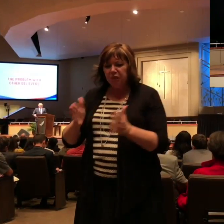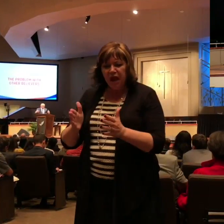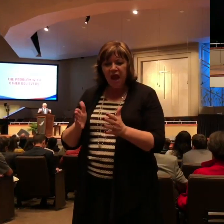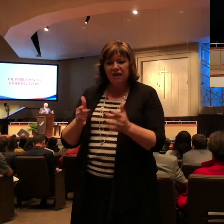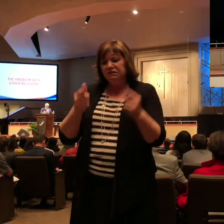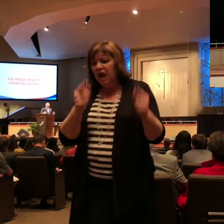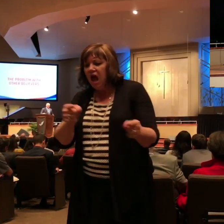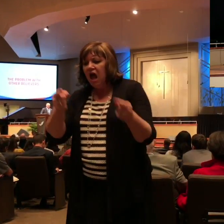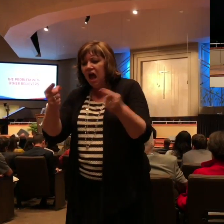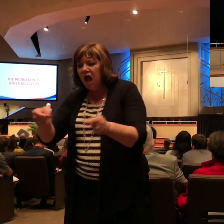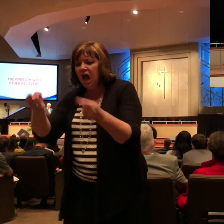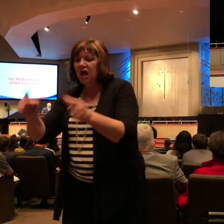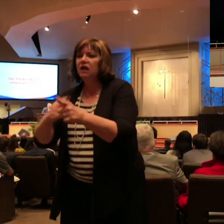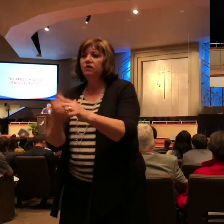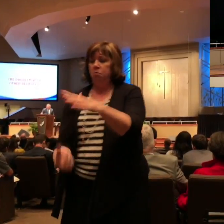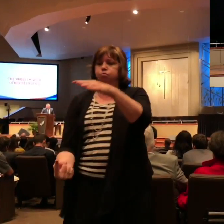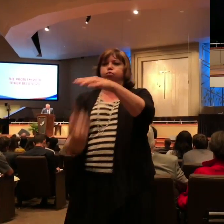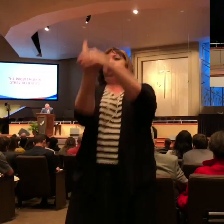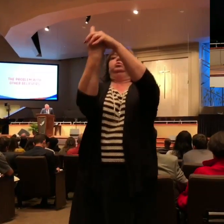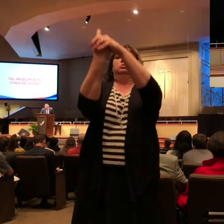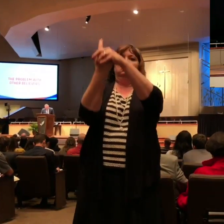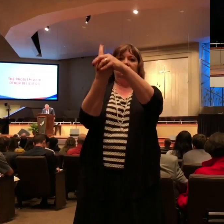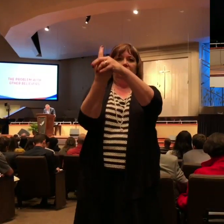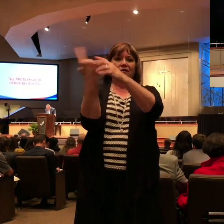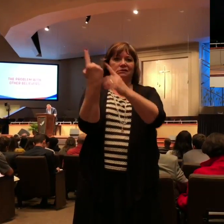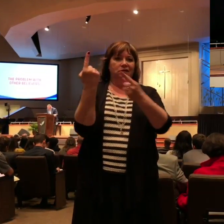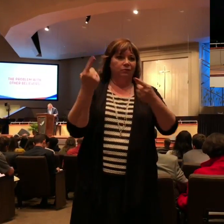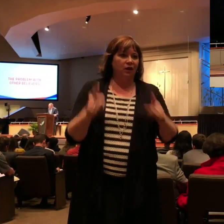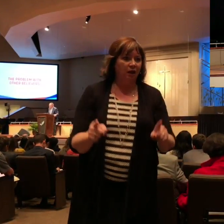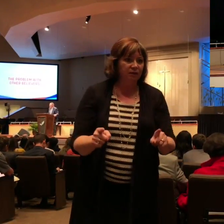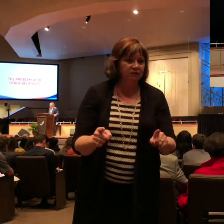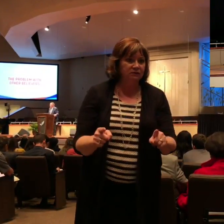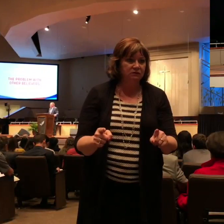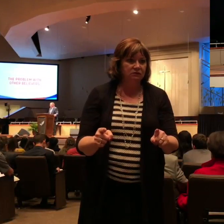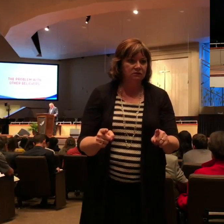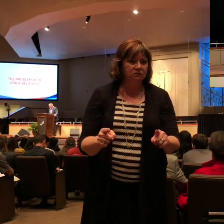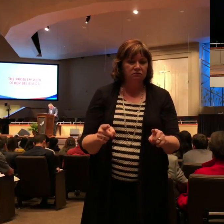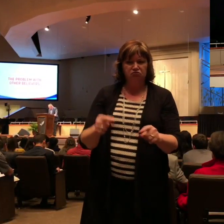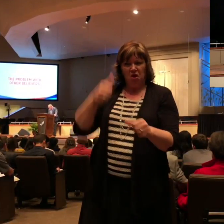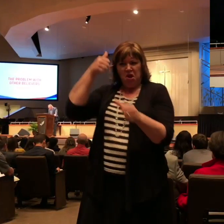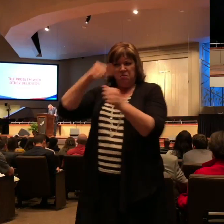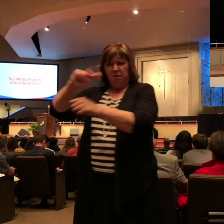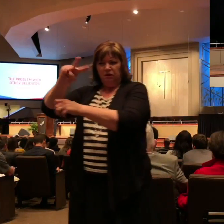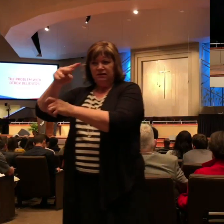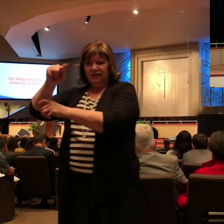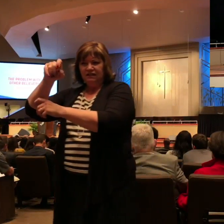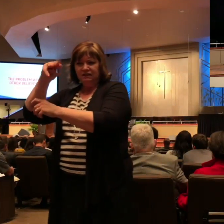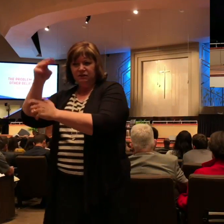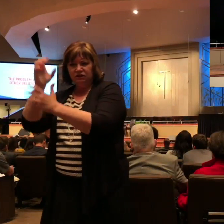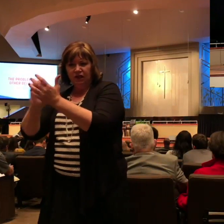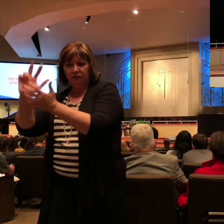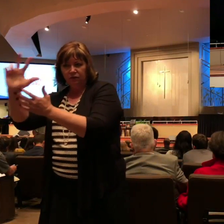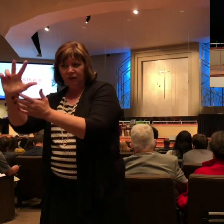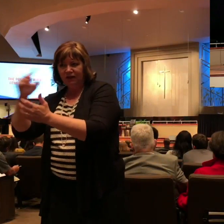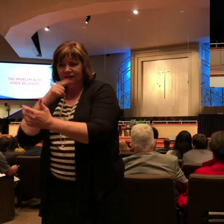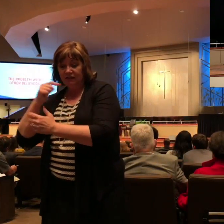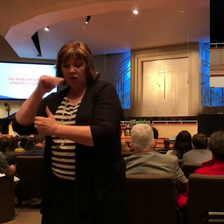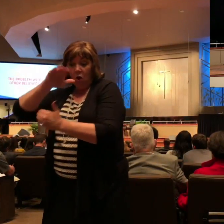with some kind of opposition. And we know the Bible says in 2 Timothy 3, 12, and all who will live godly in Christ Jesus shall suffer persecution.